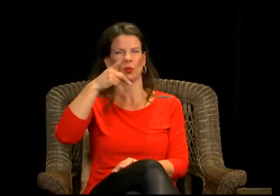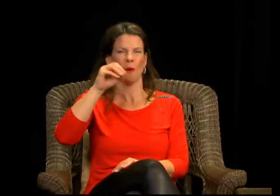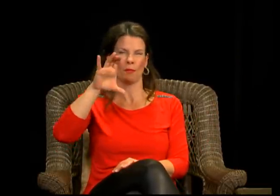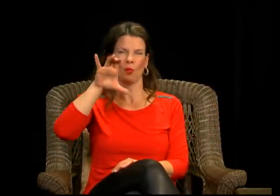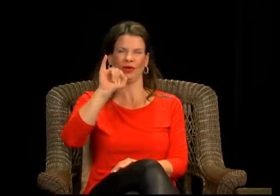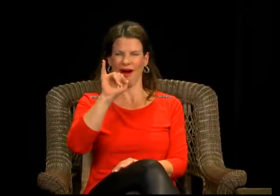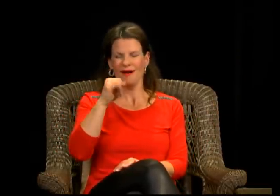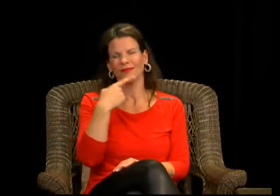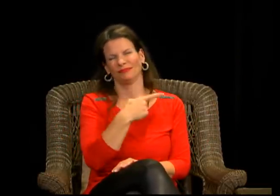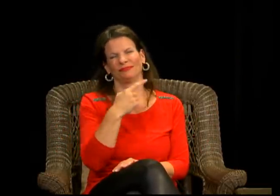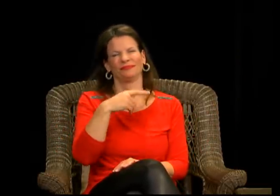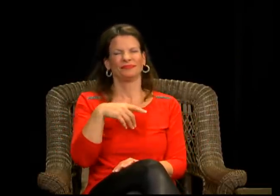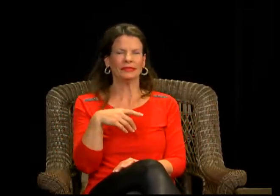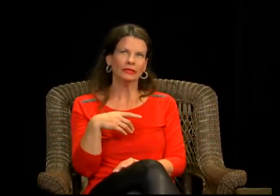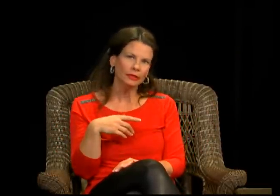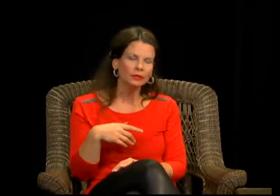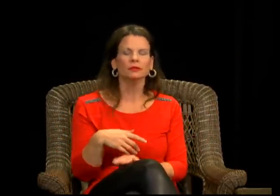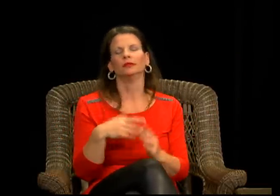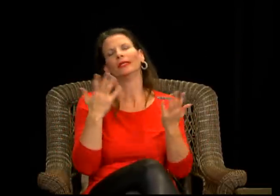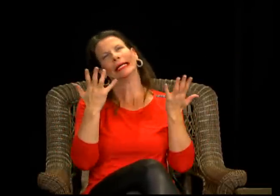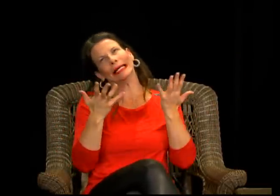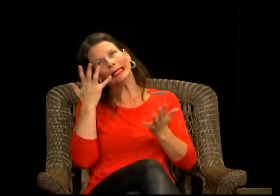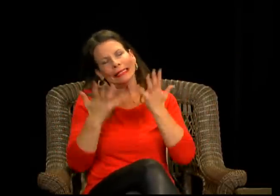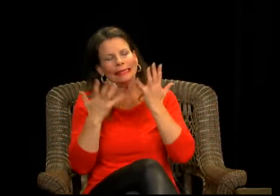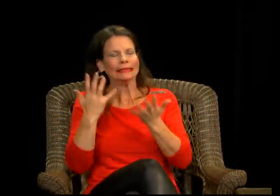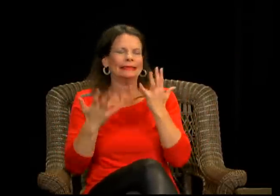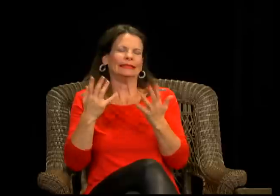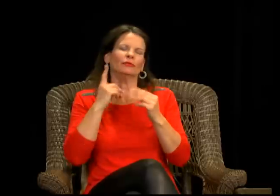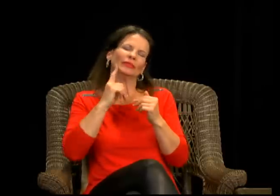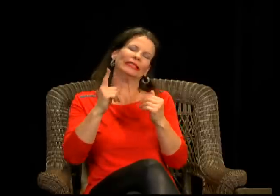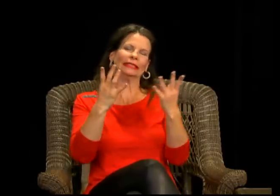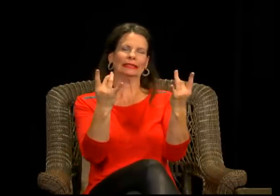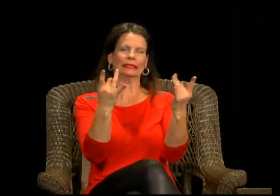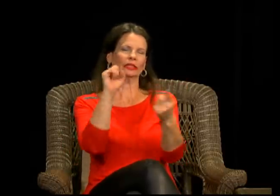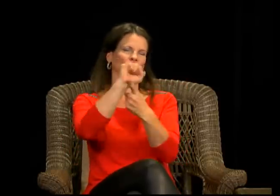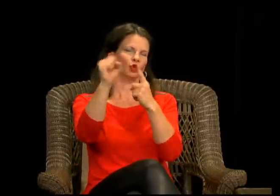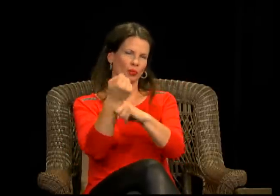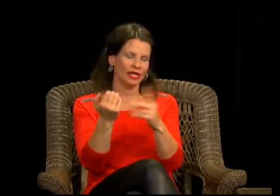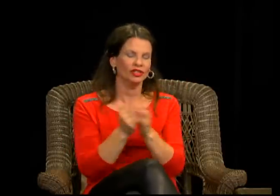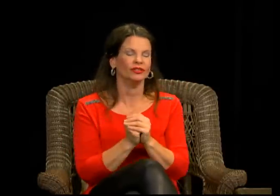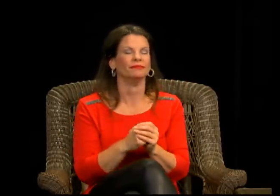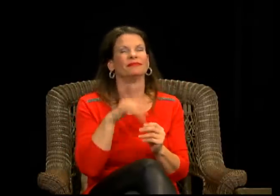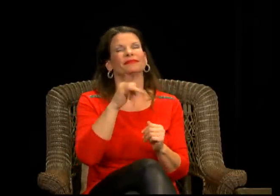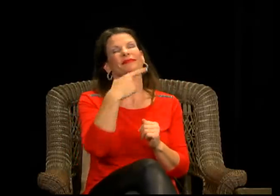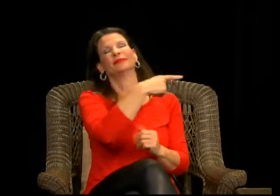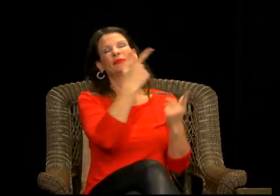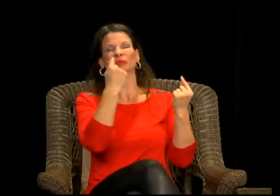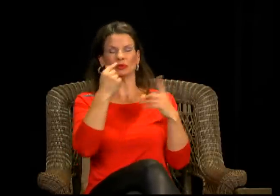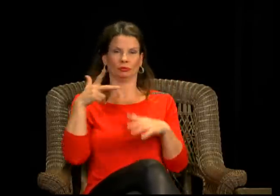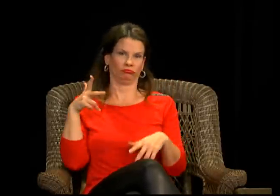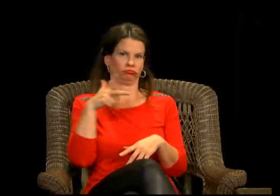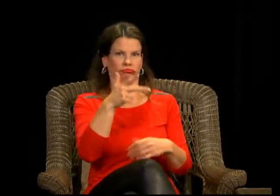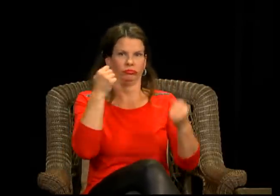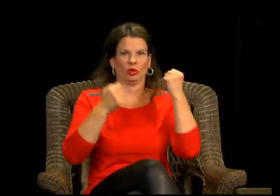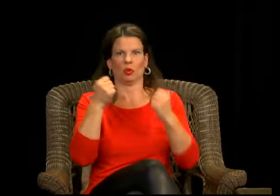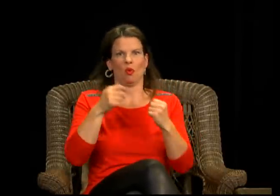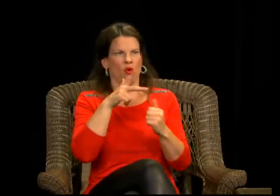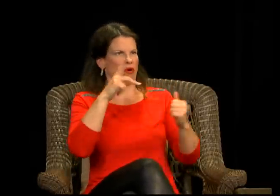was just shown behind me, Matthew Pochi, uh, well, he became involved in the very sticky situation. So